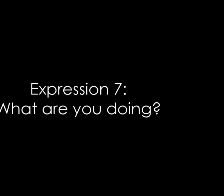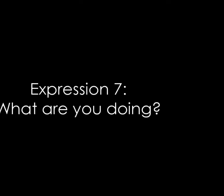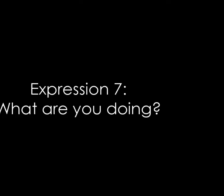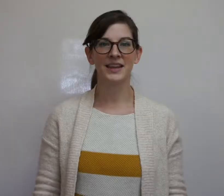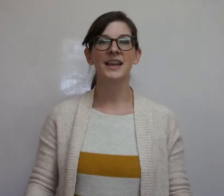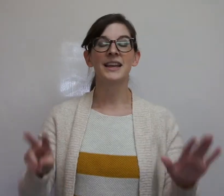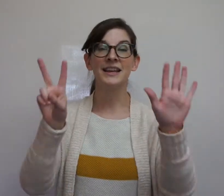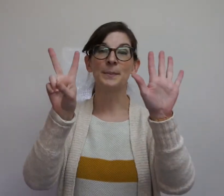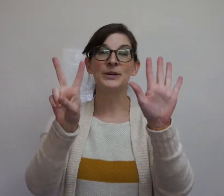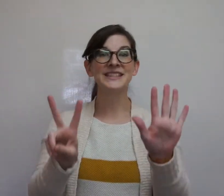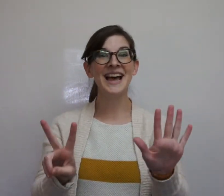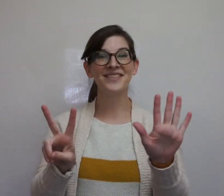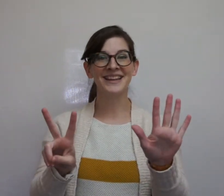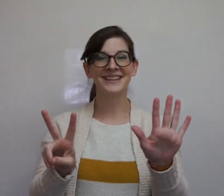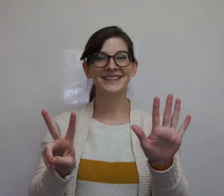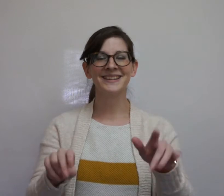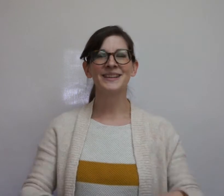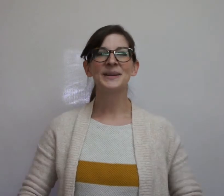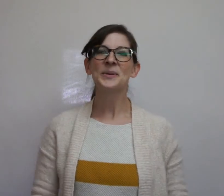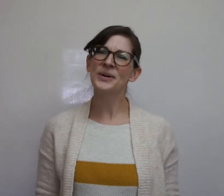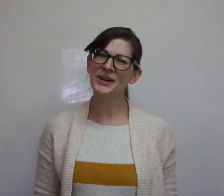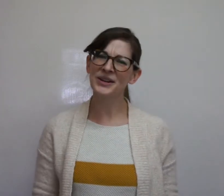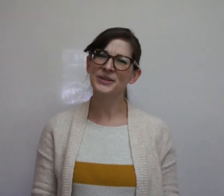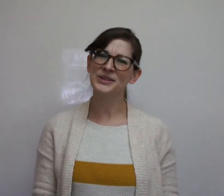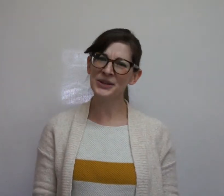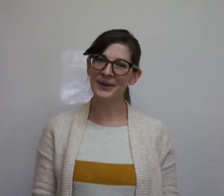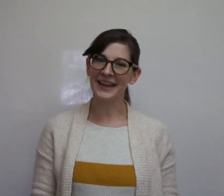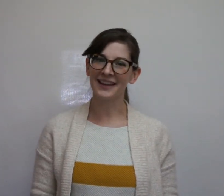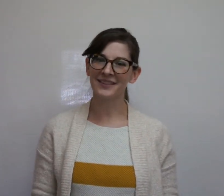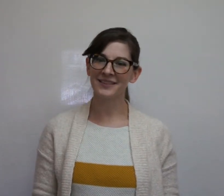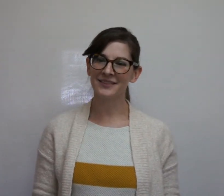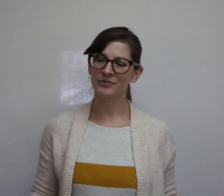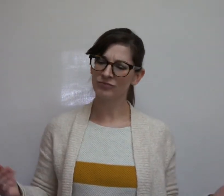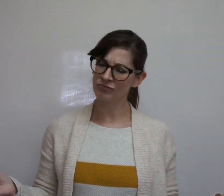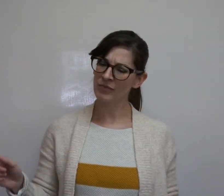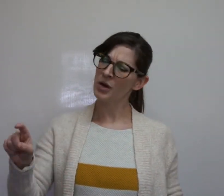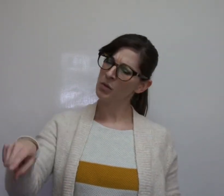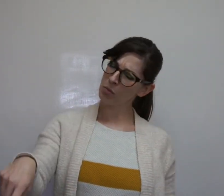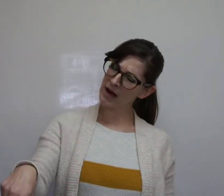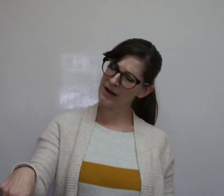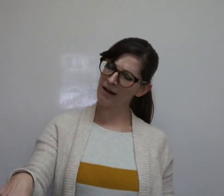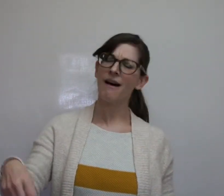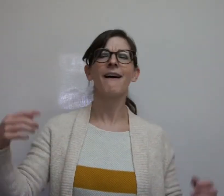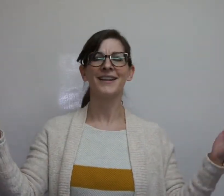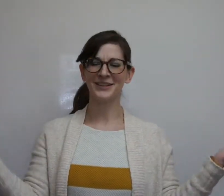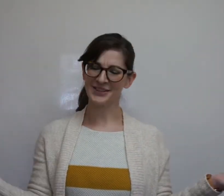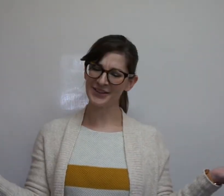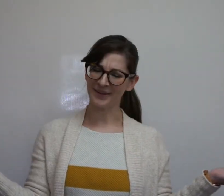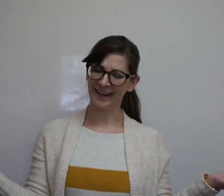Number seven, what are you doing? What are you doing?